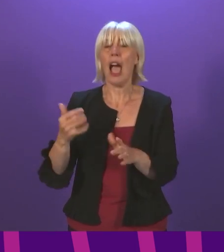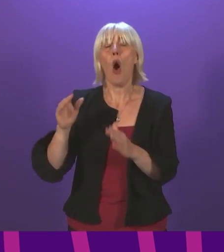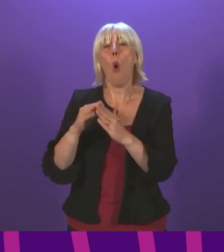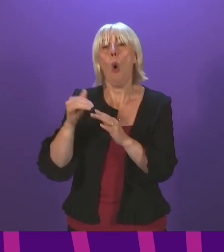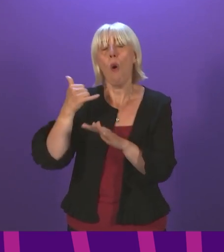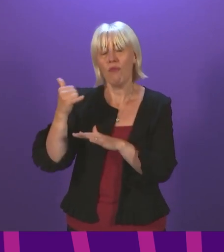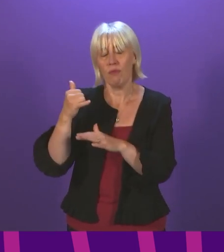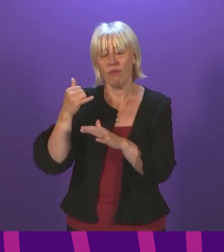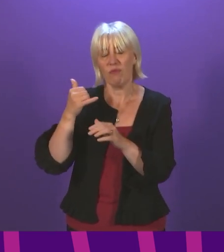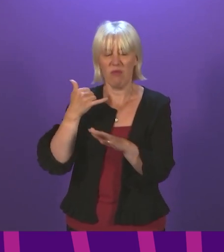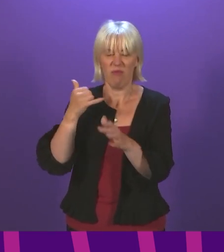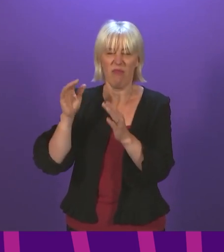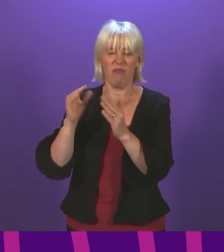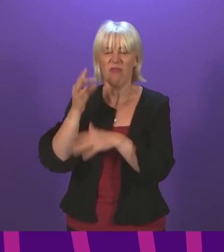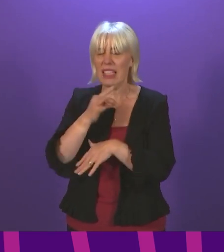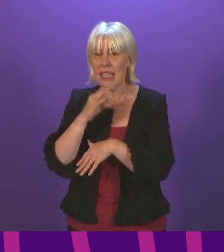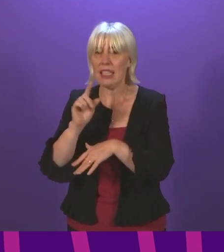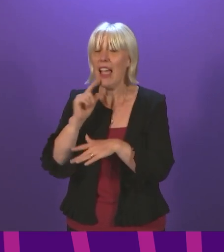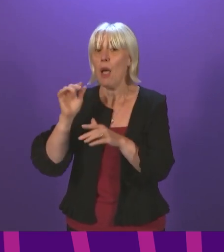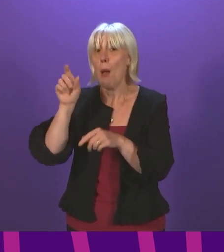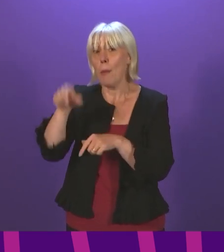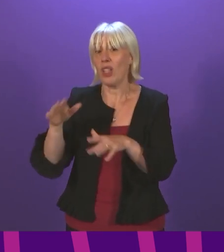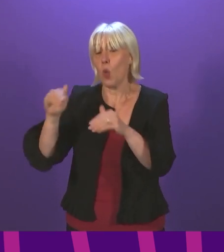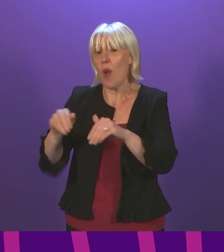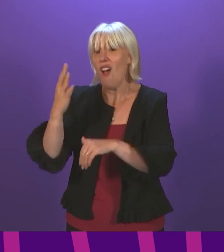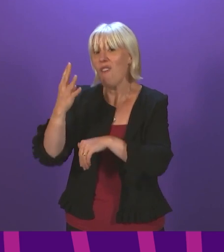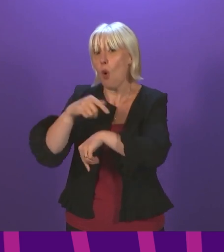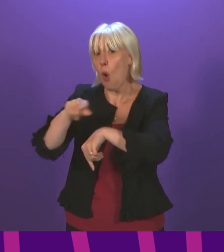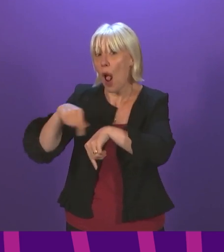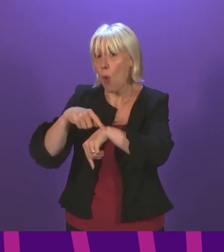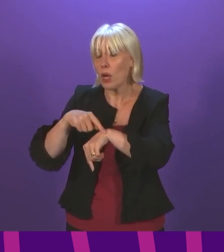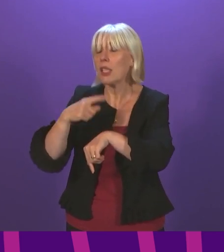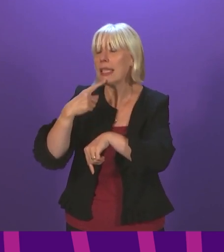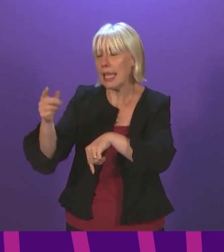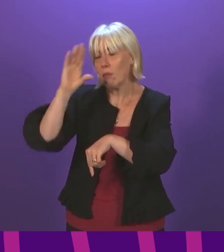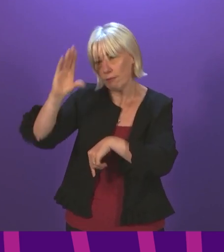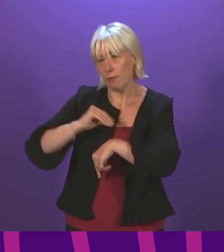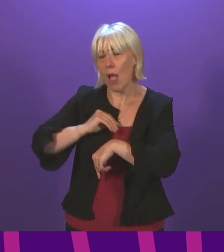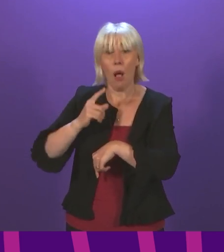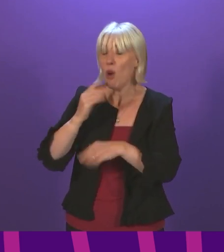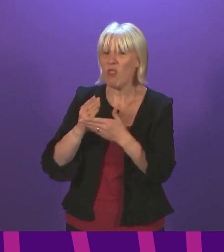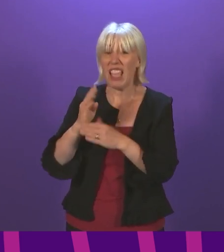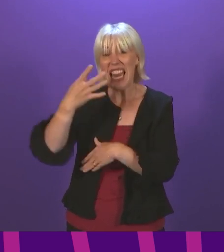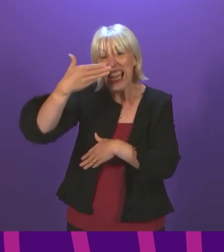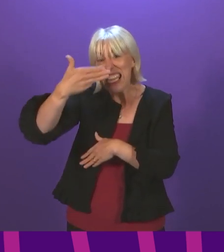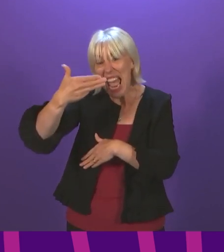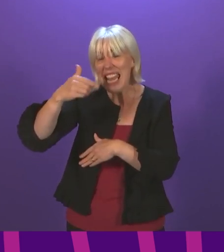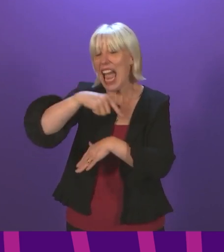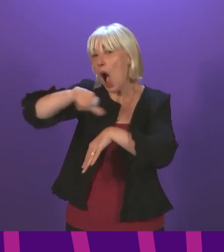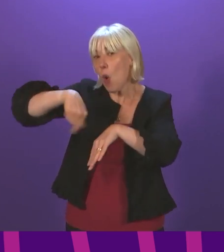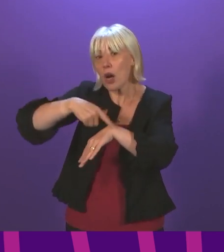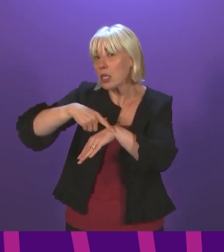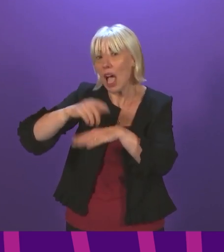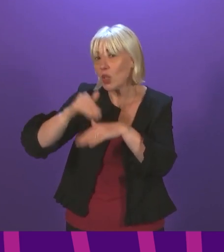of a four-hour wait. The patient reached hospital nine hours later, and the doctor told us the whole